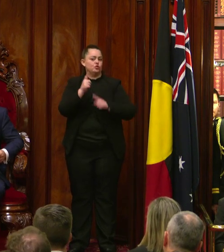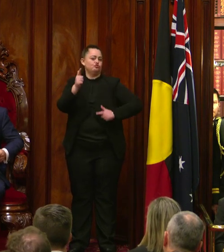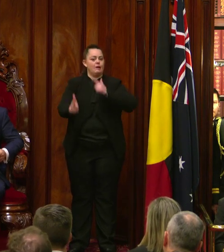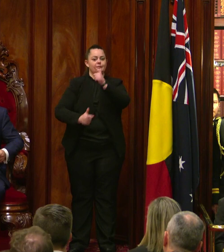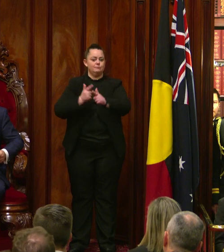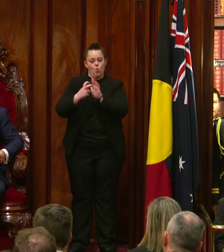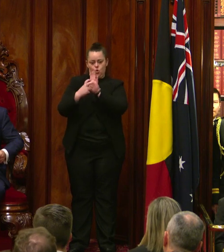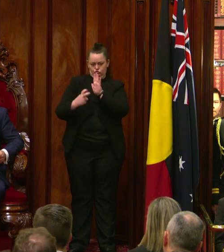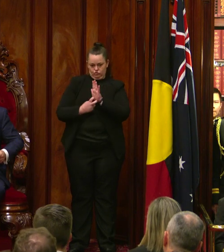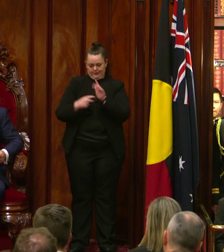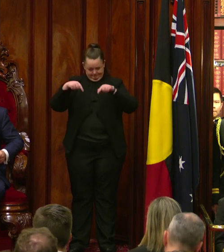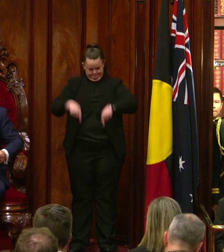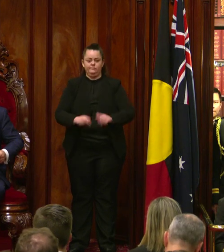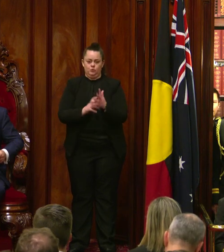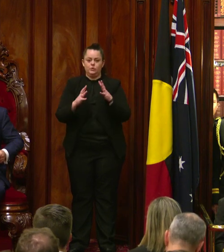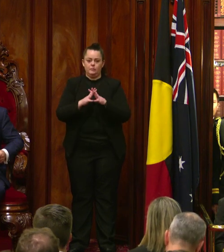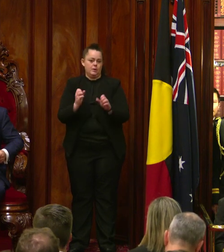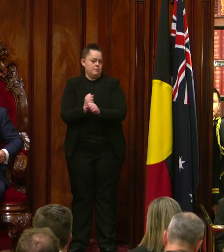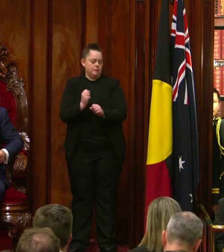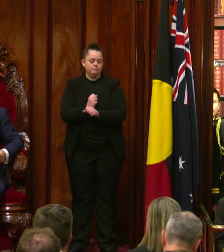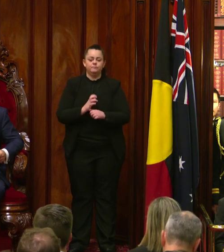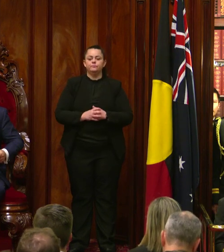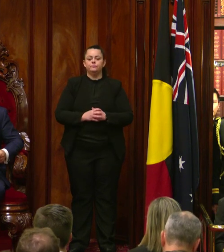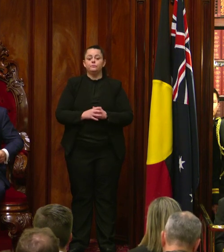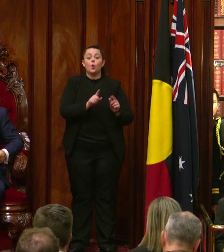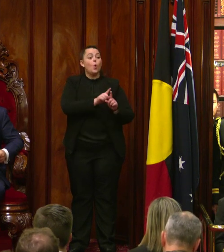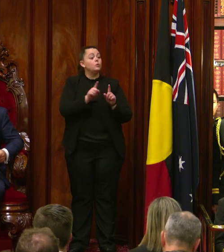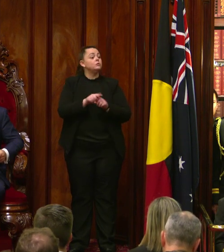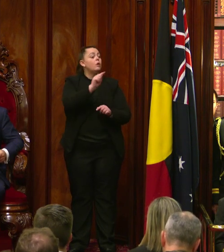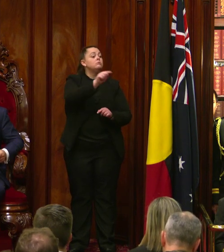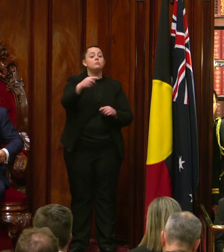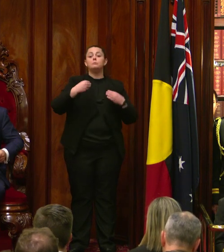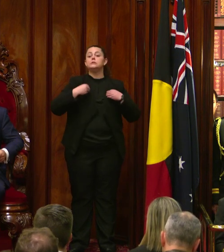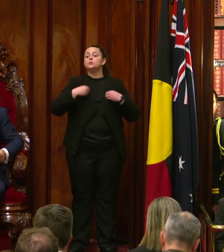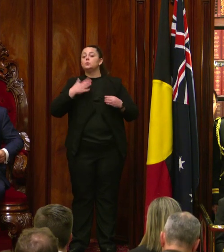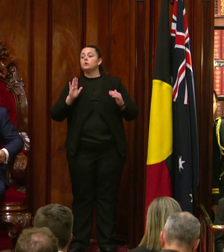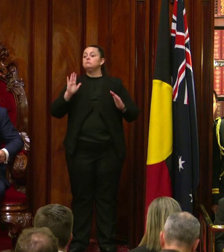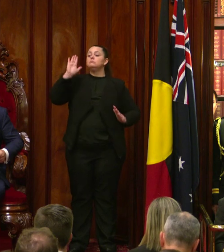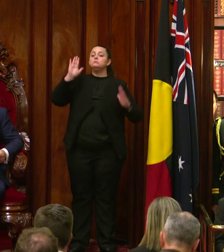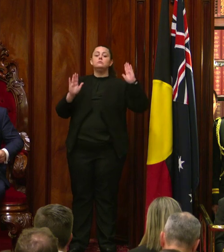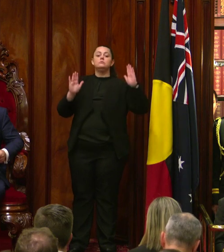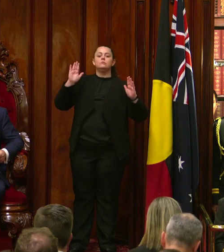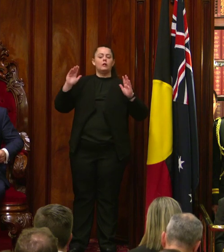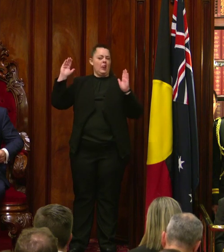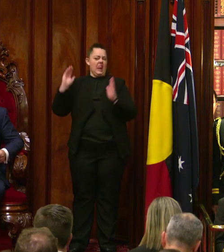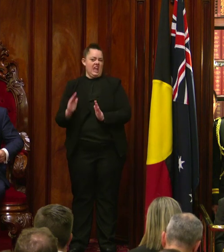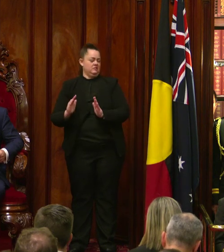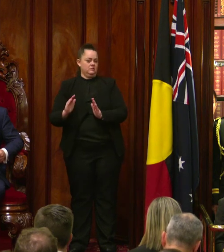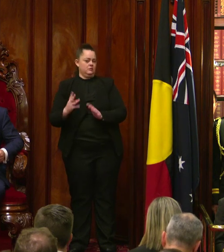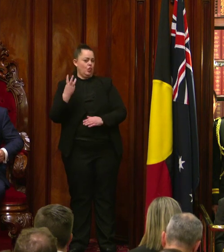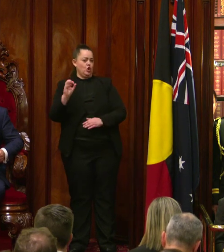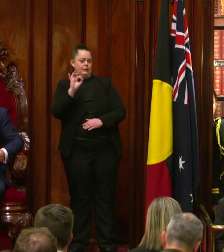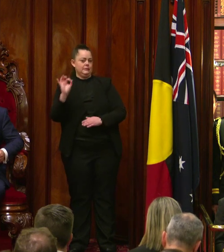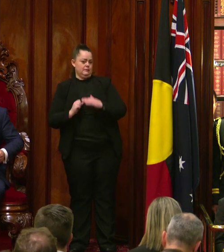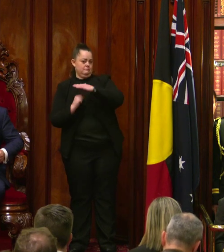the end of its first term. It will also increase tender weightings to 30%, capturing local content,